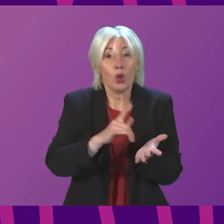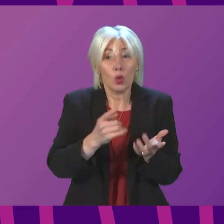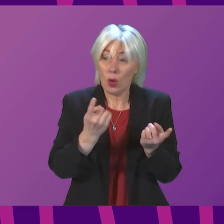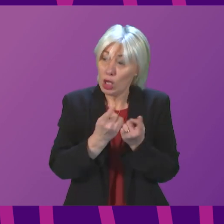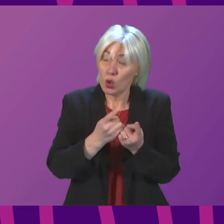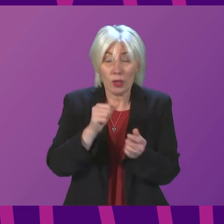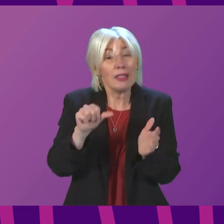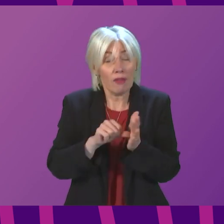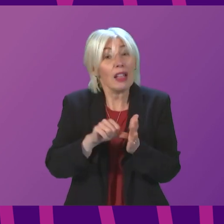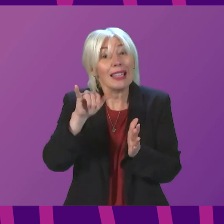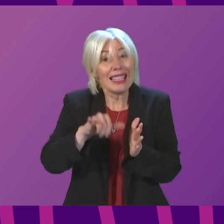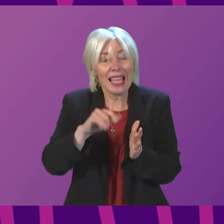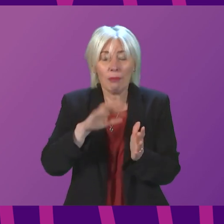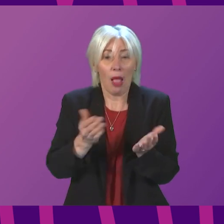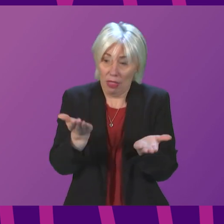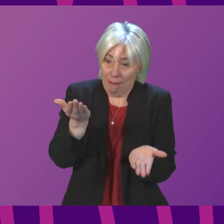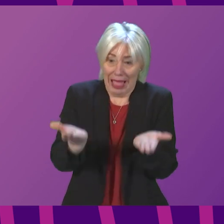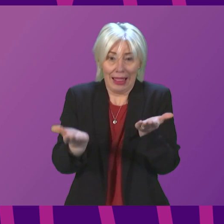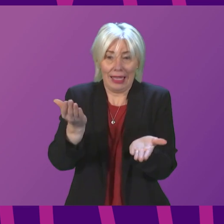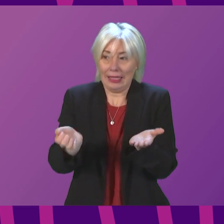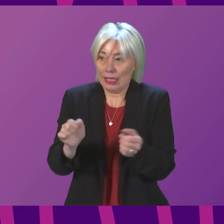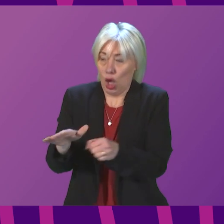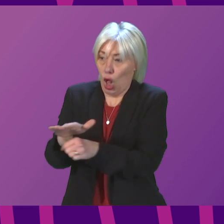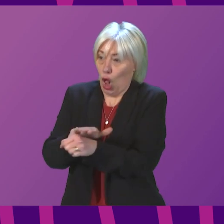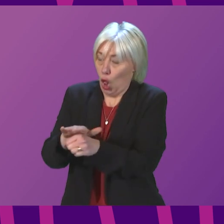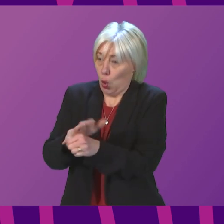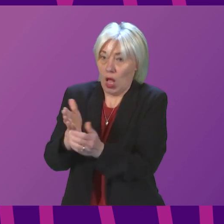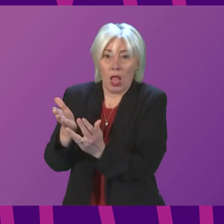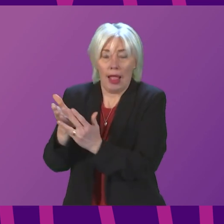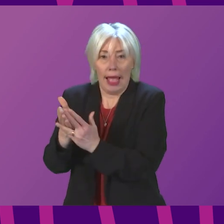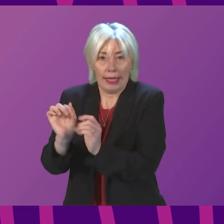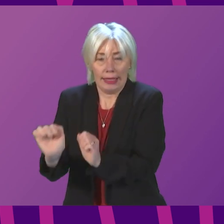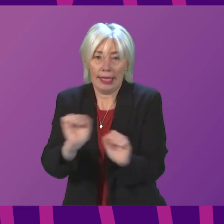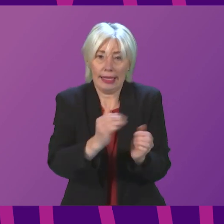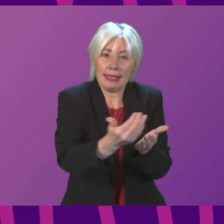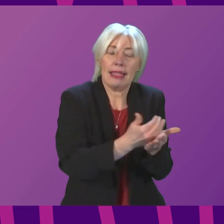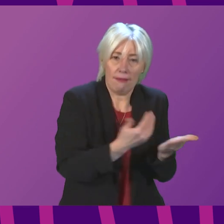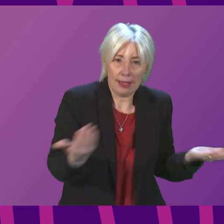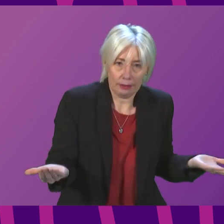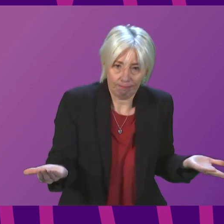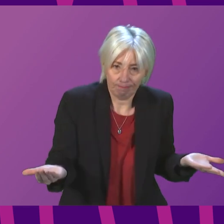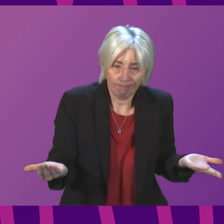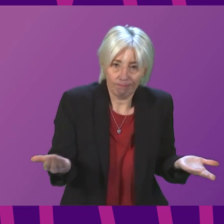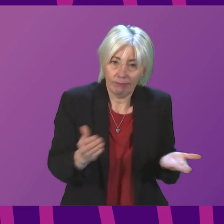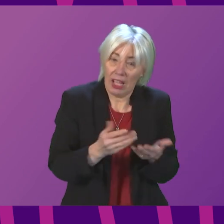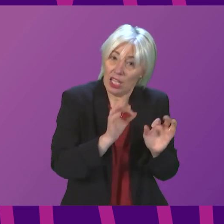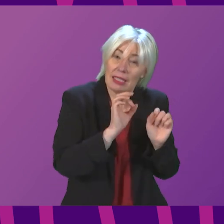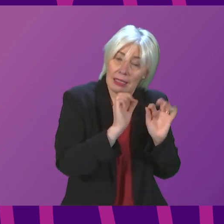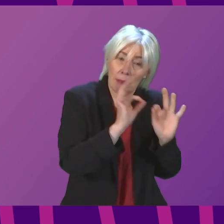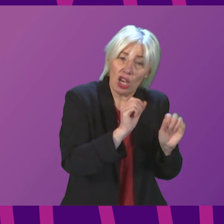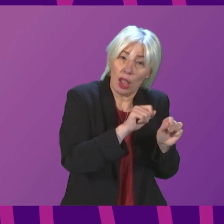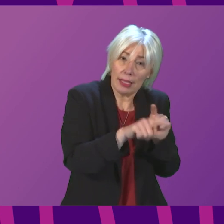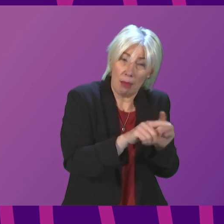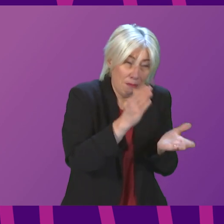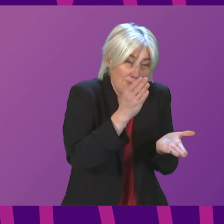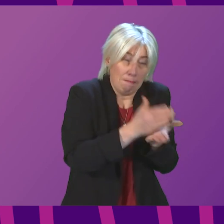difficult. We have to strike the right balance between local access and safety and specialism, particularly